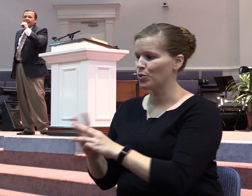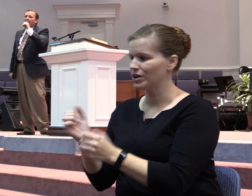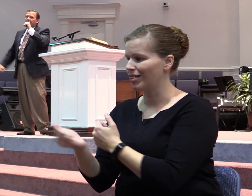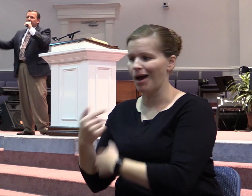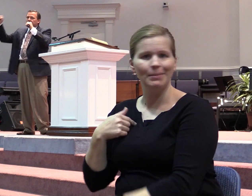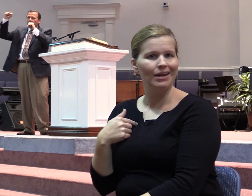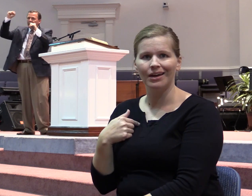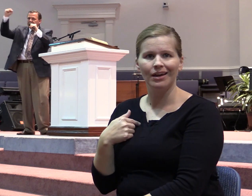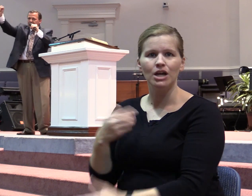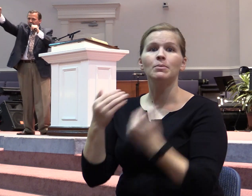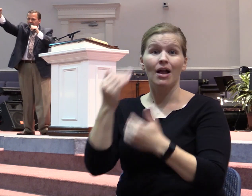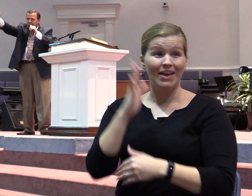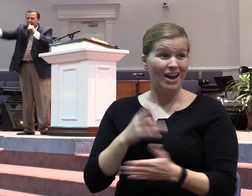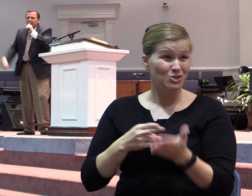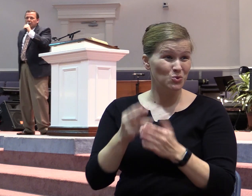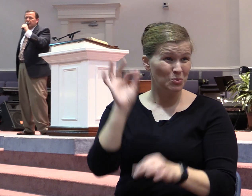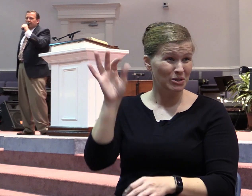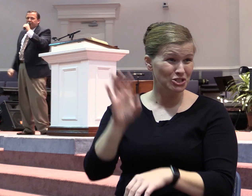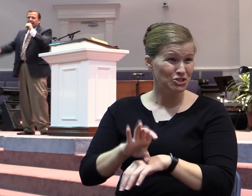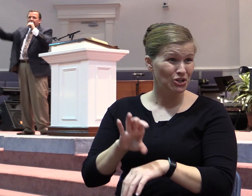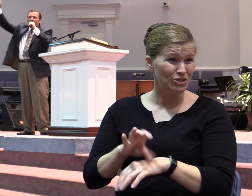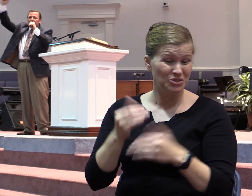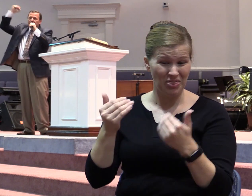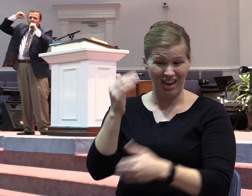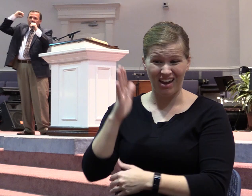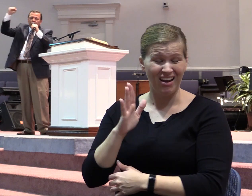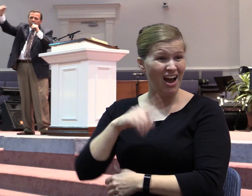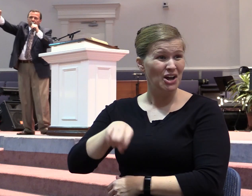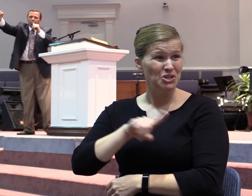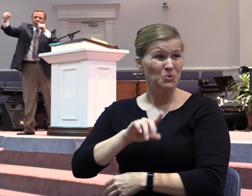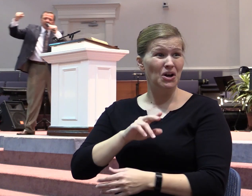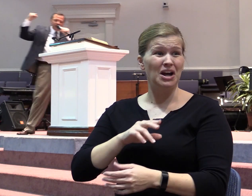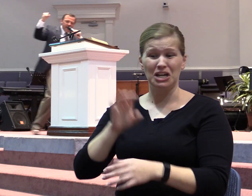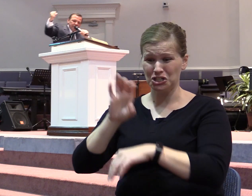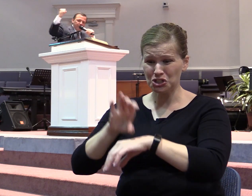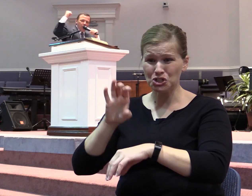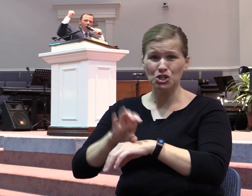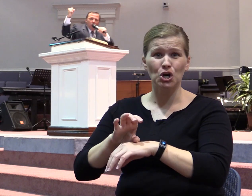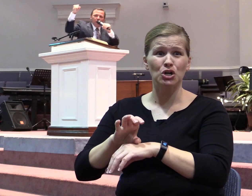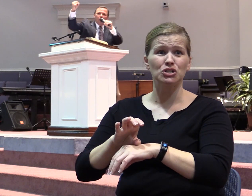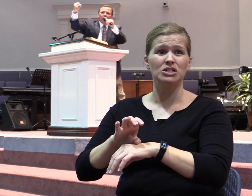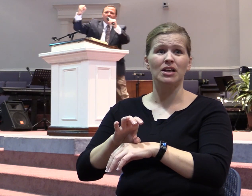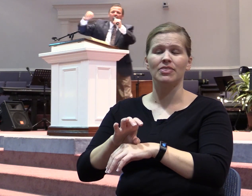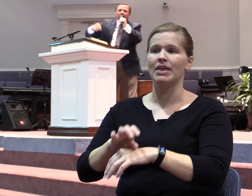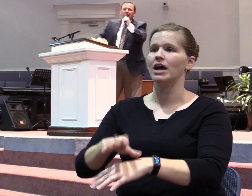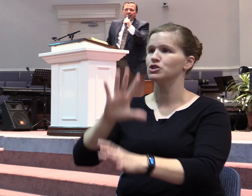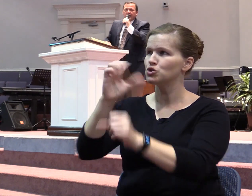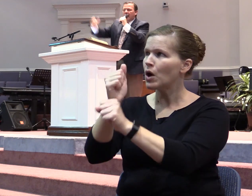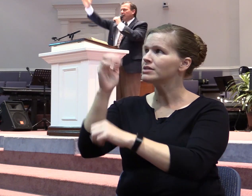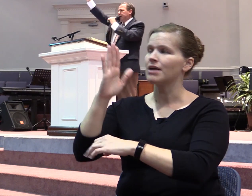God you're in a true preaching church. You better thank God that you're in a church that stands upon the holy word of God. Let God be